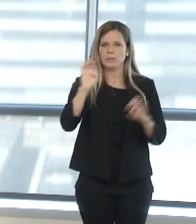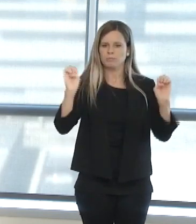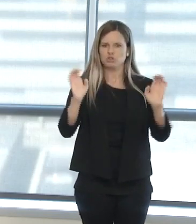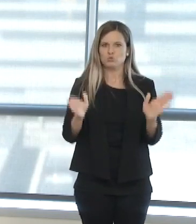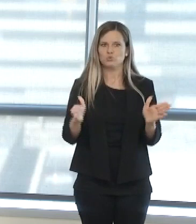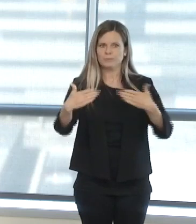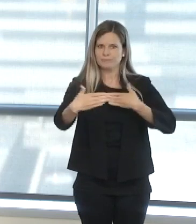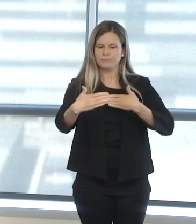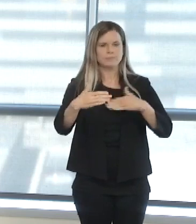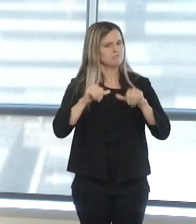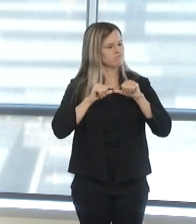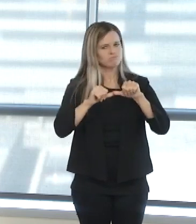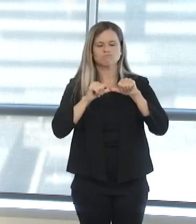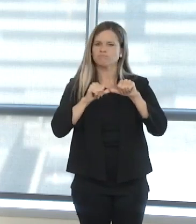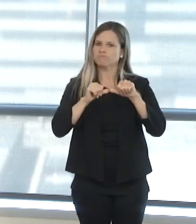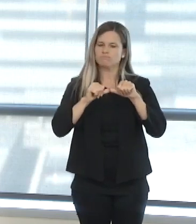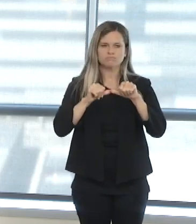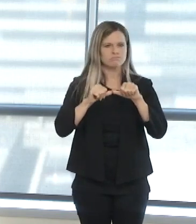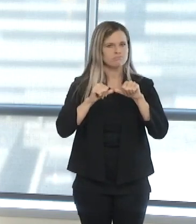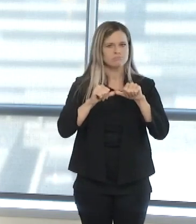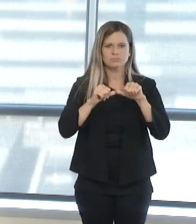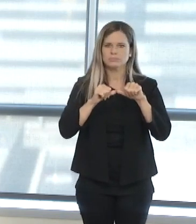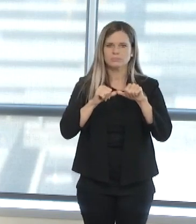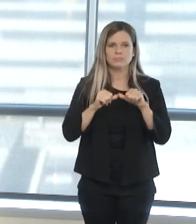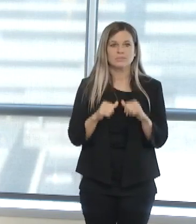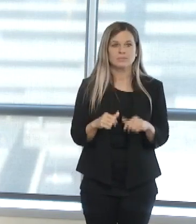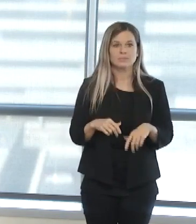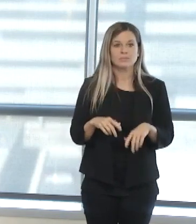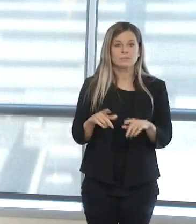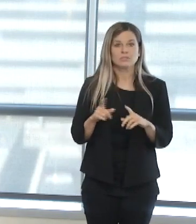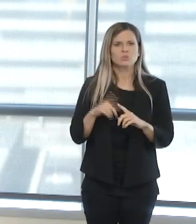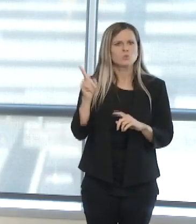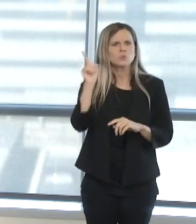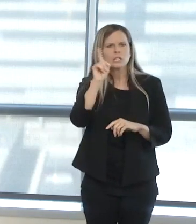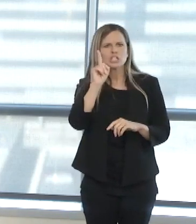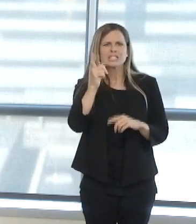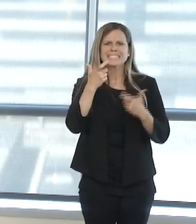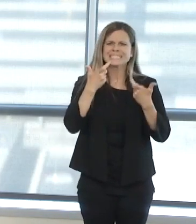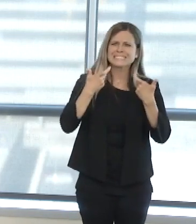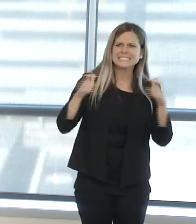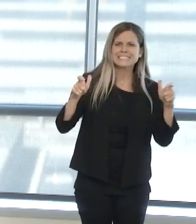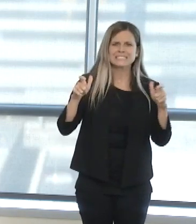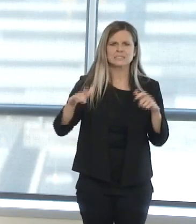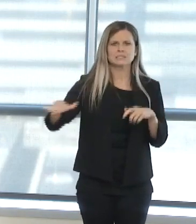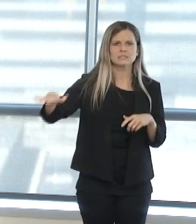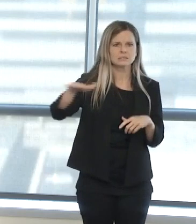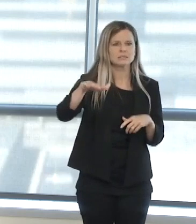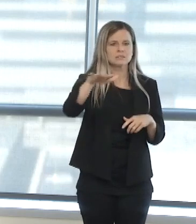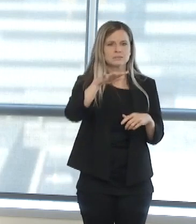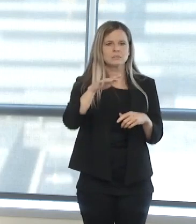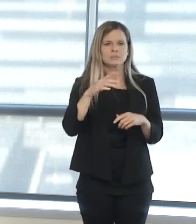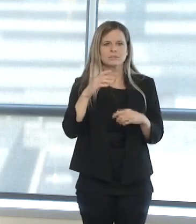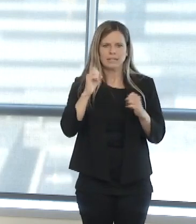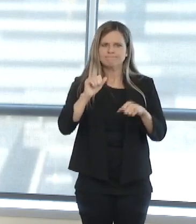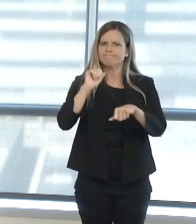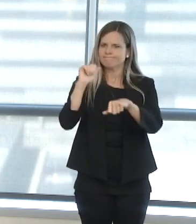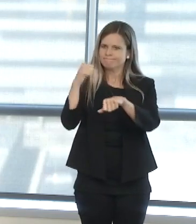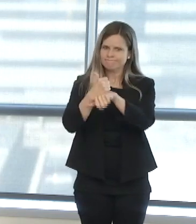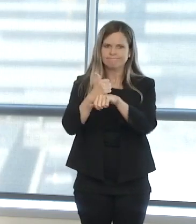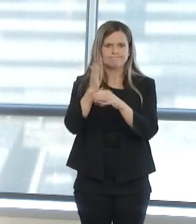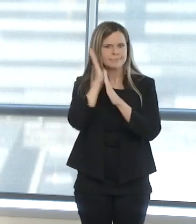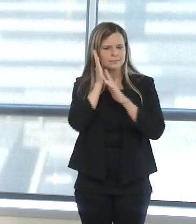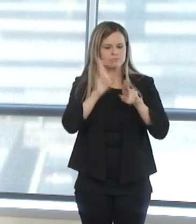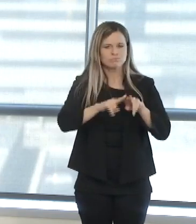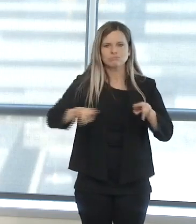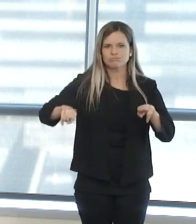possible. We also look for areas that have large spaces to be able to take care of large groups of patients at one time. So